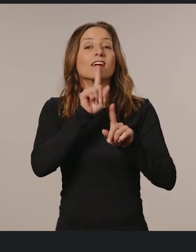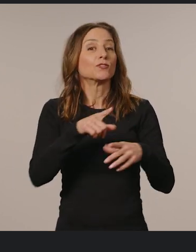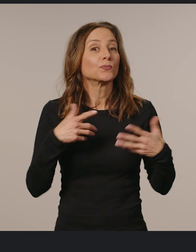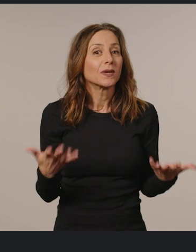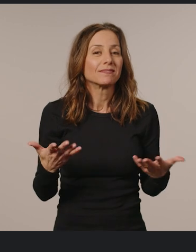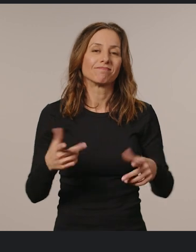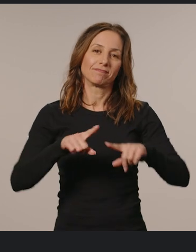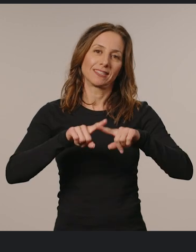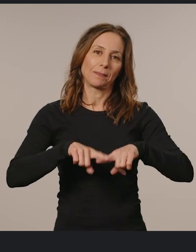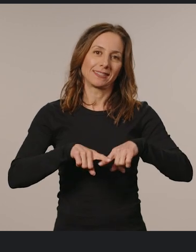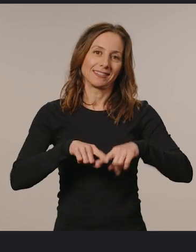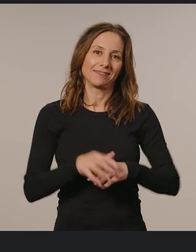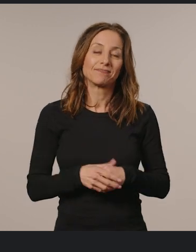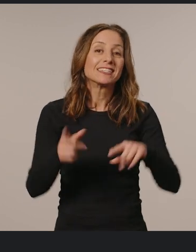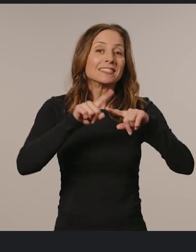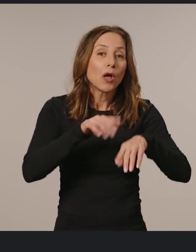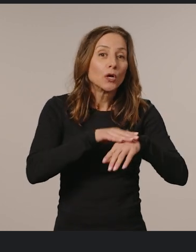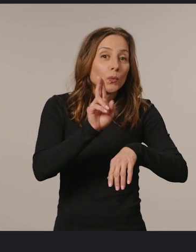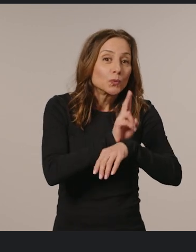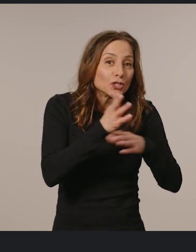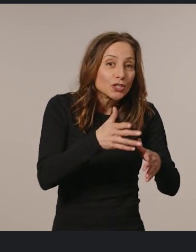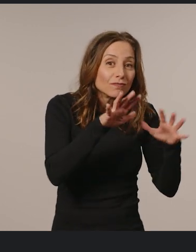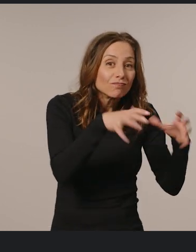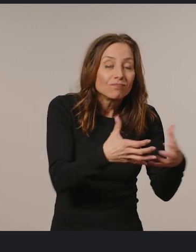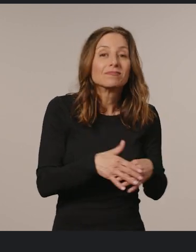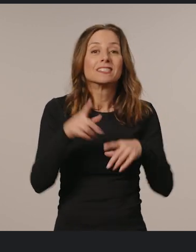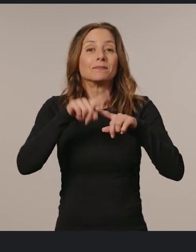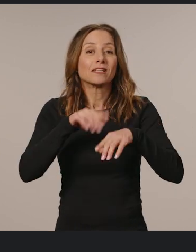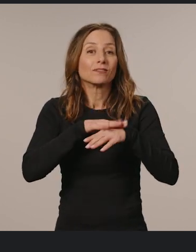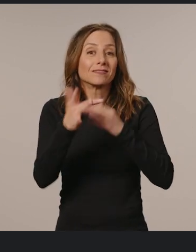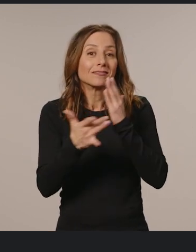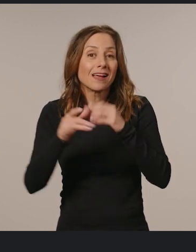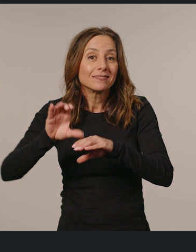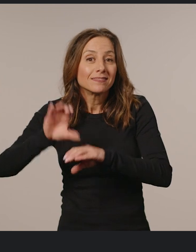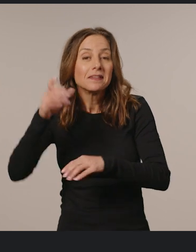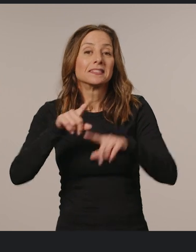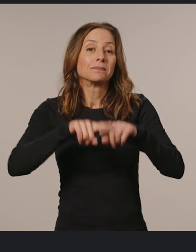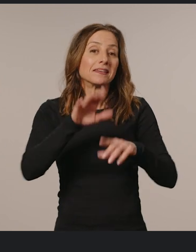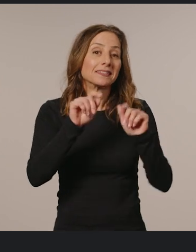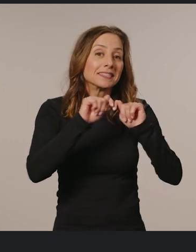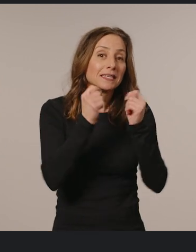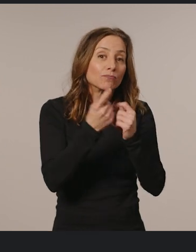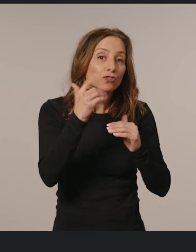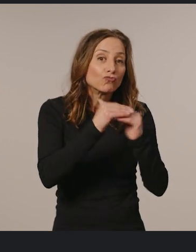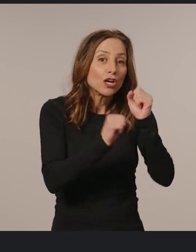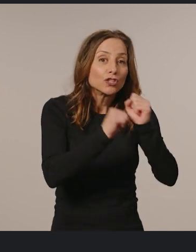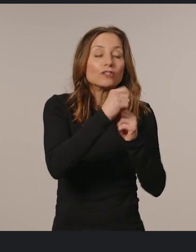answer is it depends. Depends on your user base, depends on your tech stack, depends on your team structure, depends on